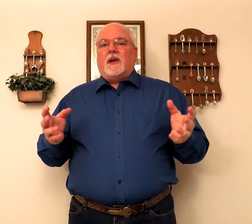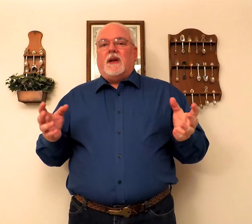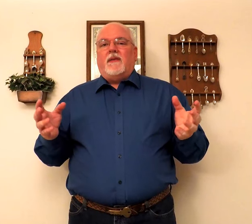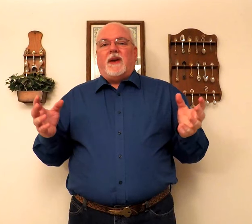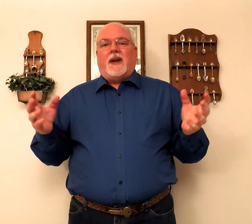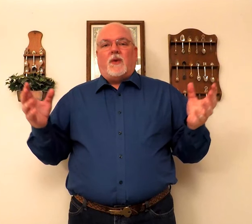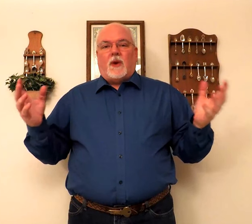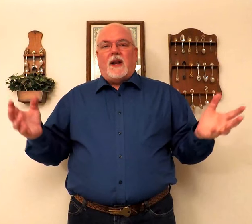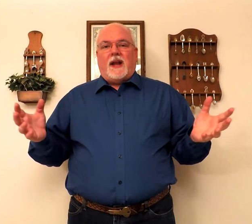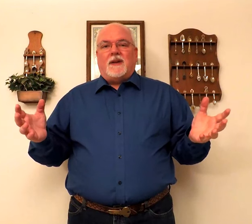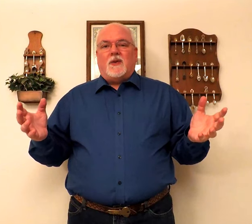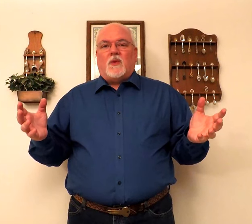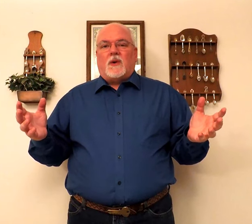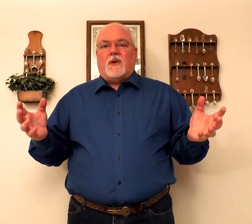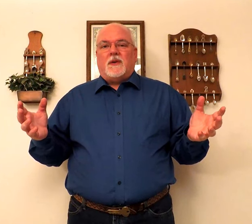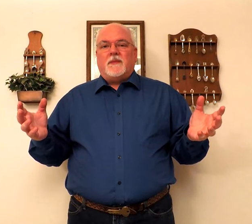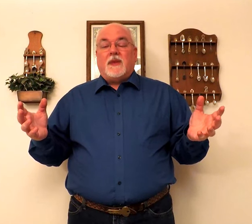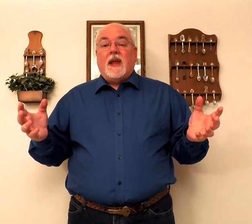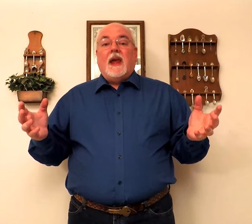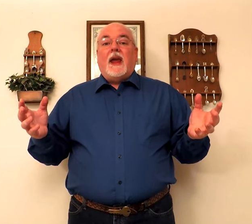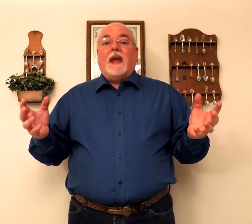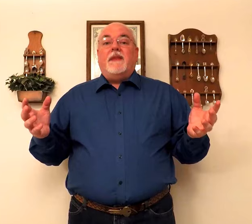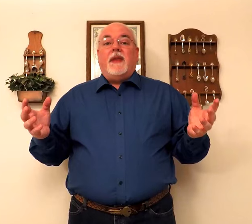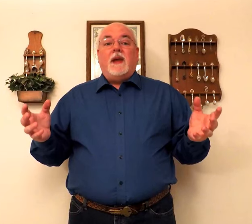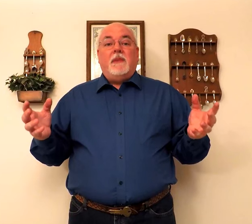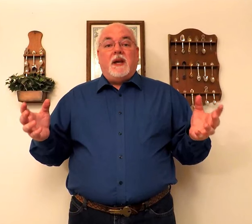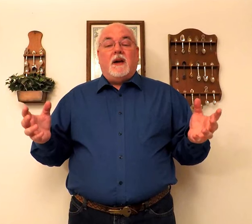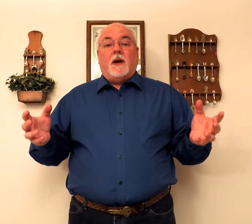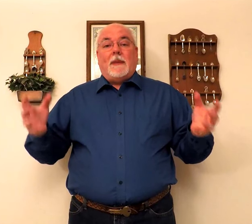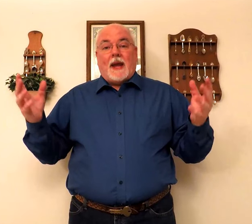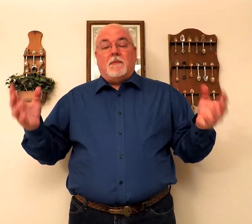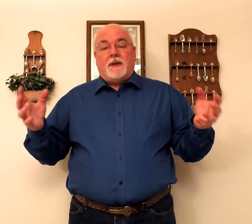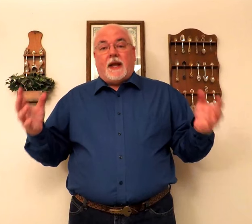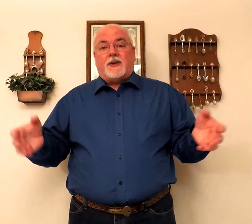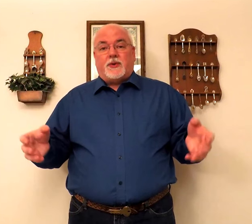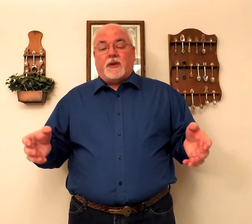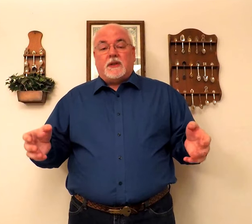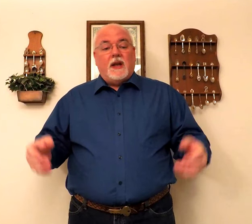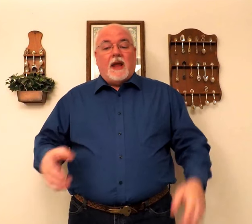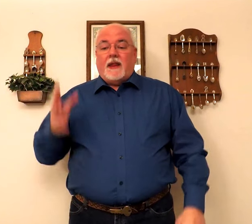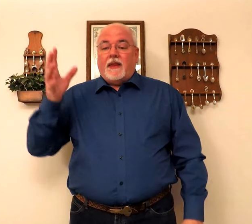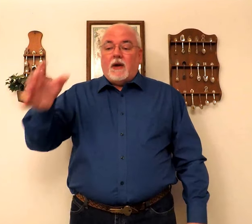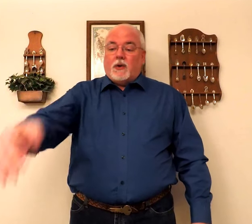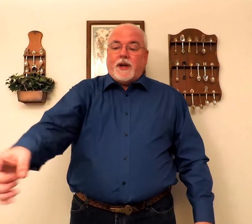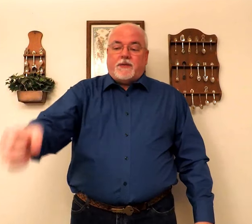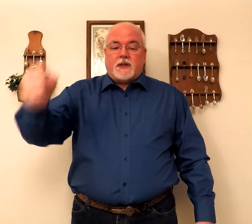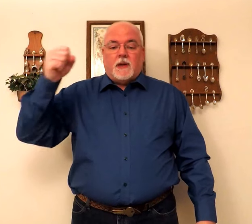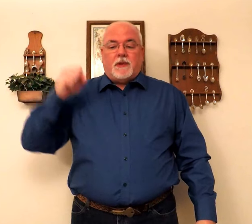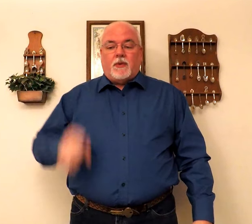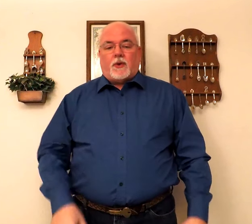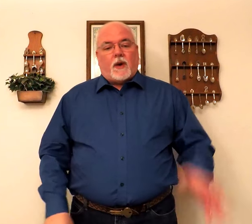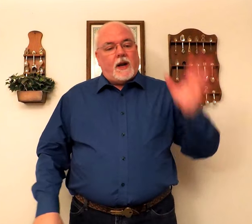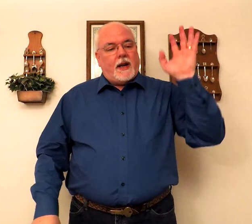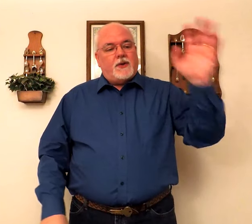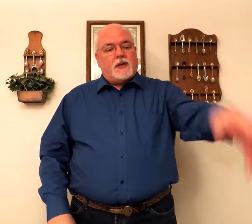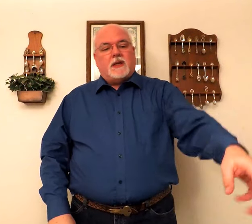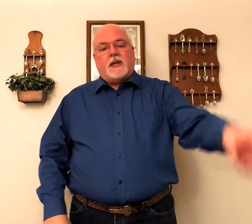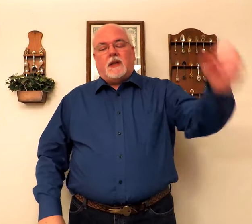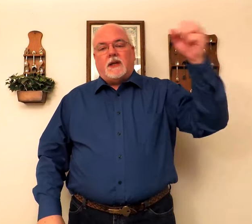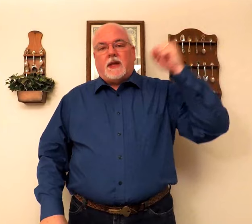live in a right-handed world, and they become ambidextrous. They will reach for something with their right hand just as easily as